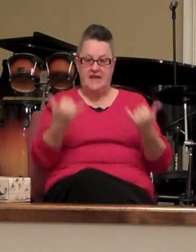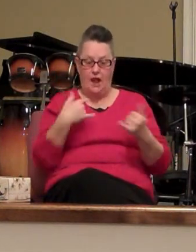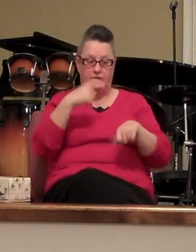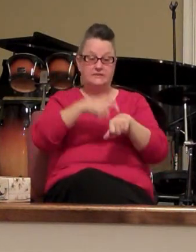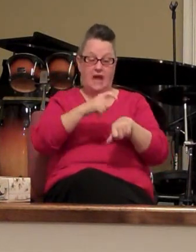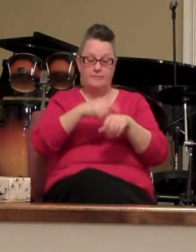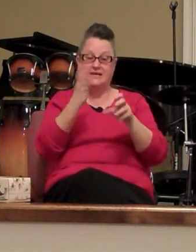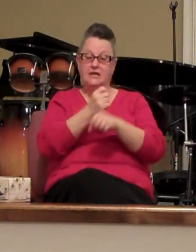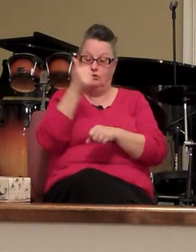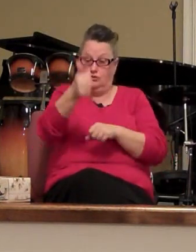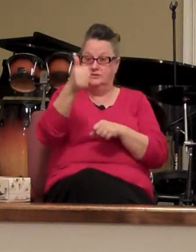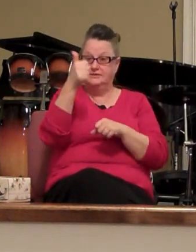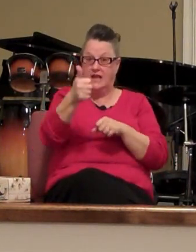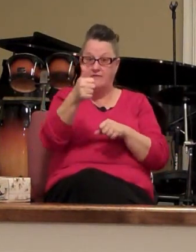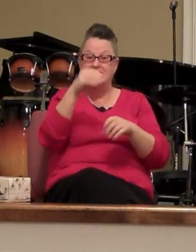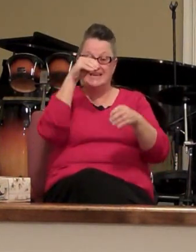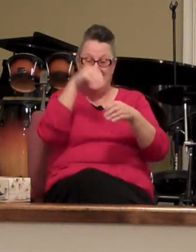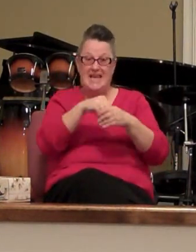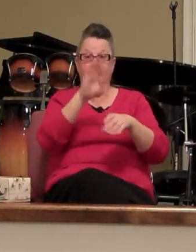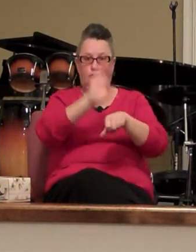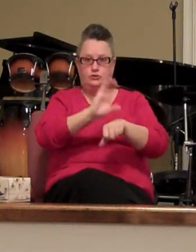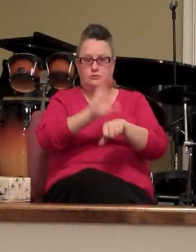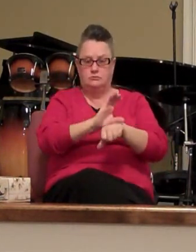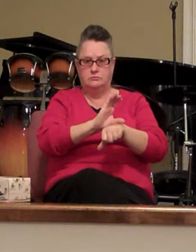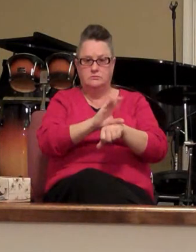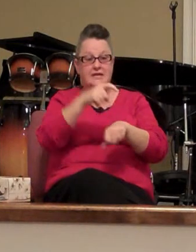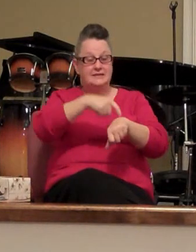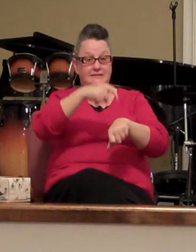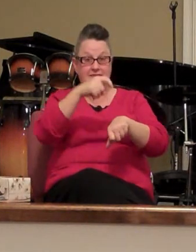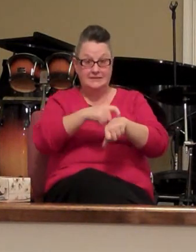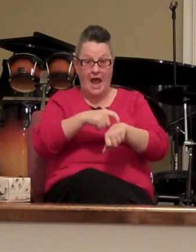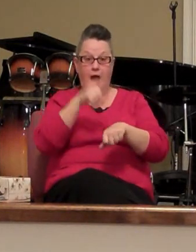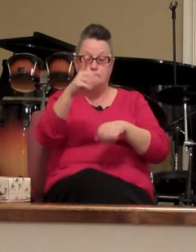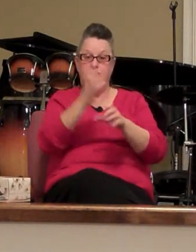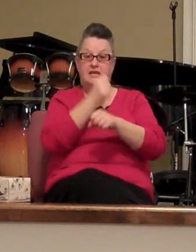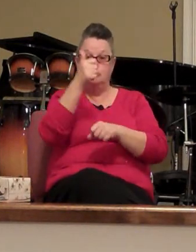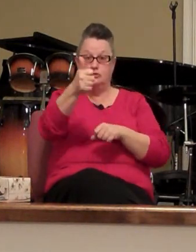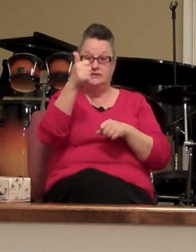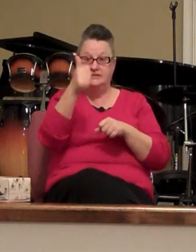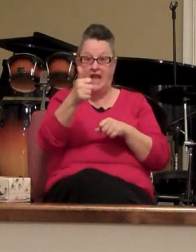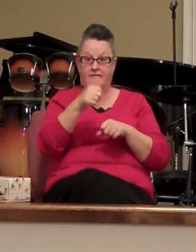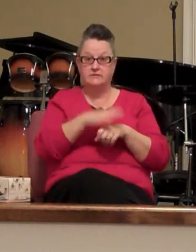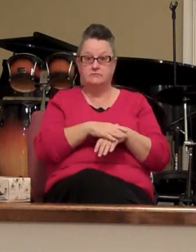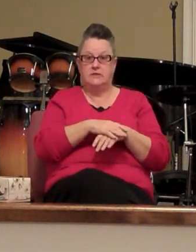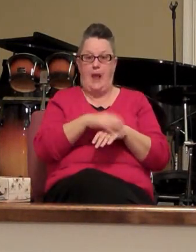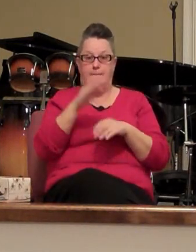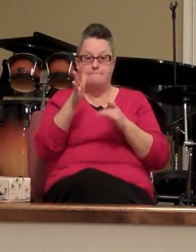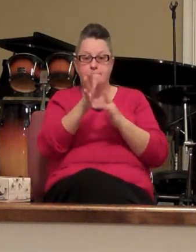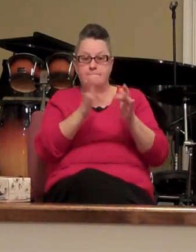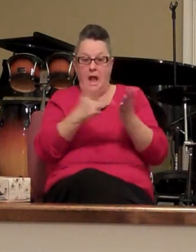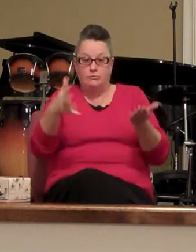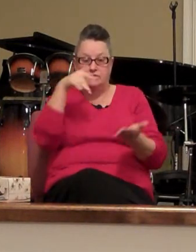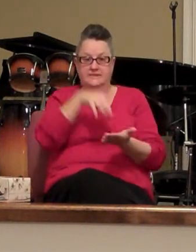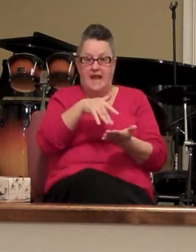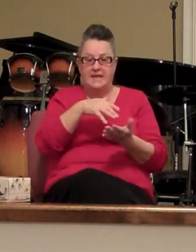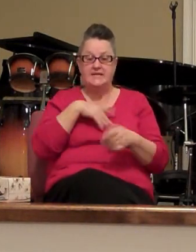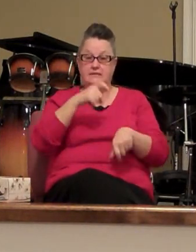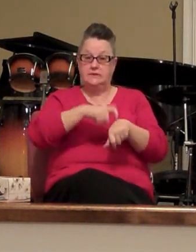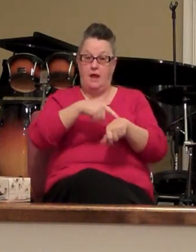ourselves in the church it's time that we get ourselves at bible study it's time that we get ourselves